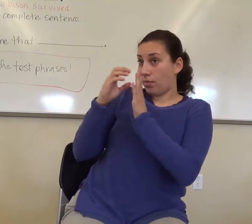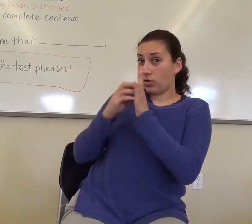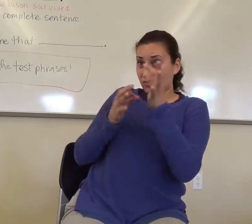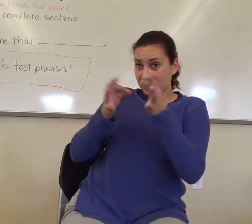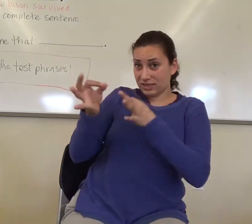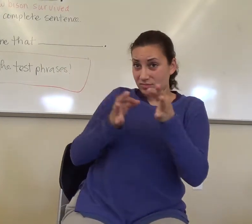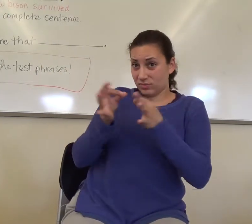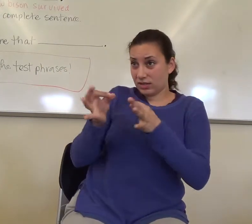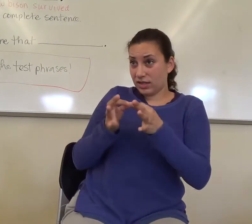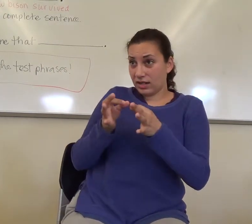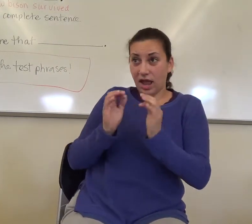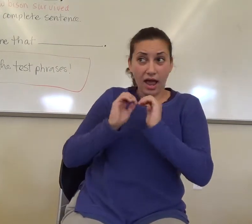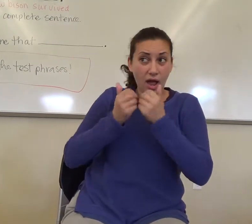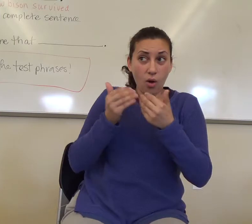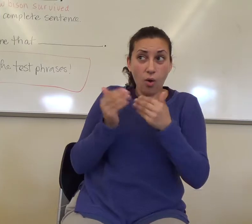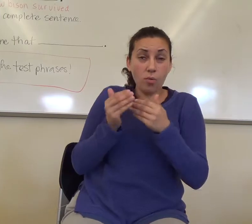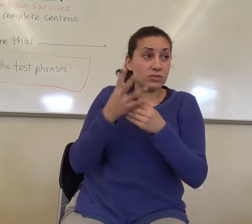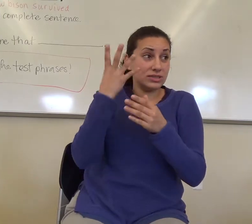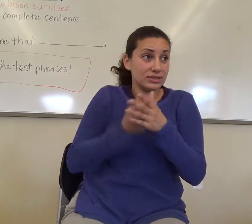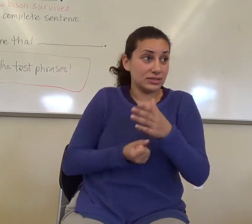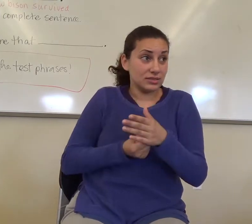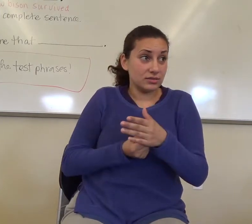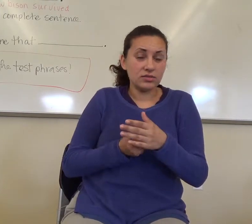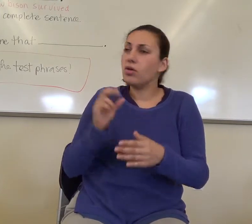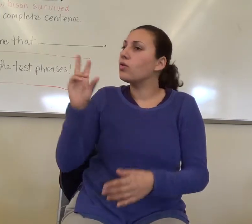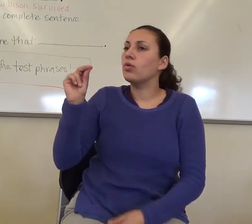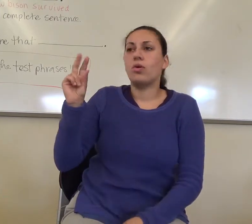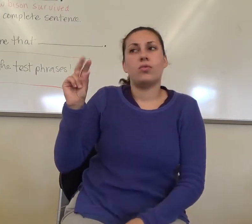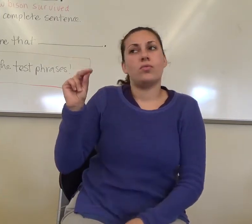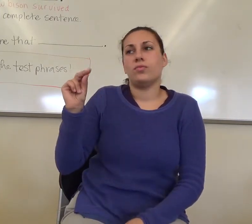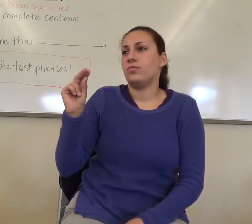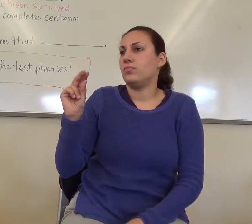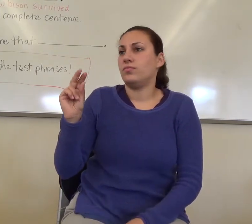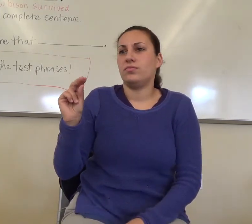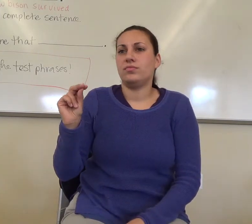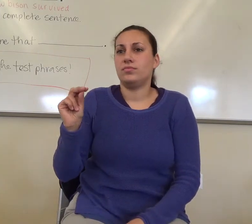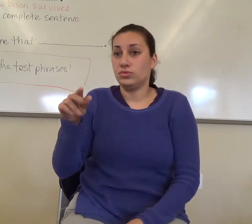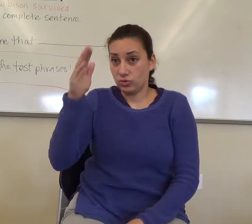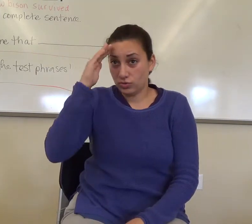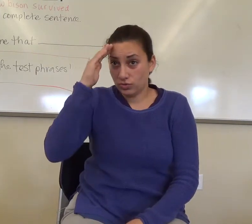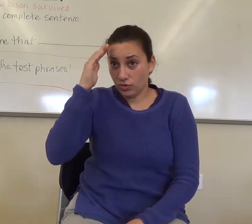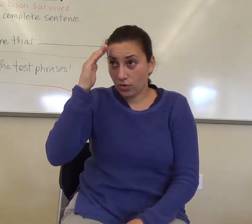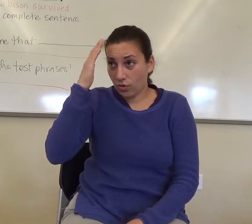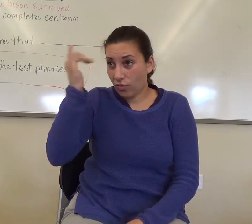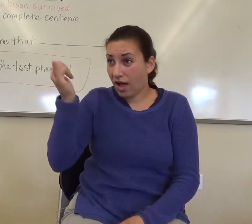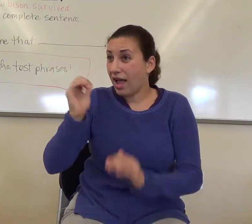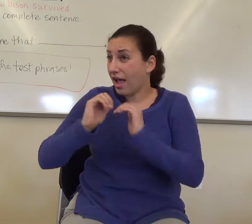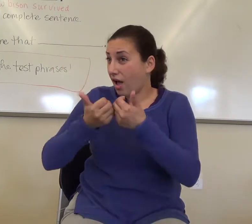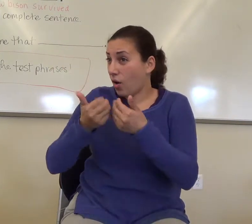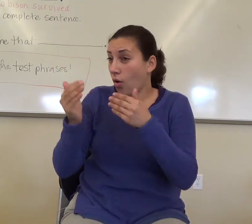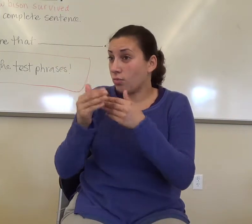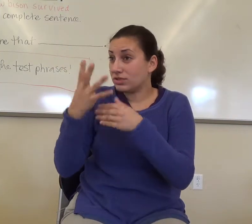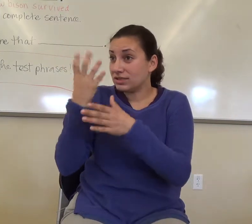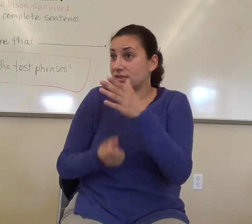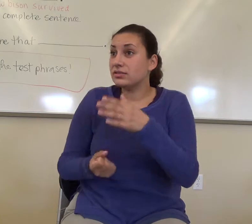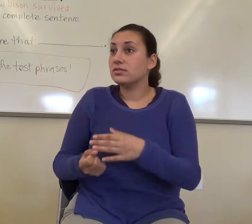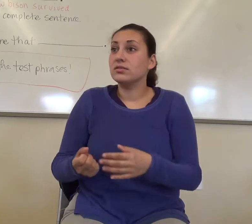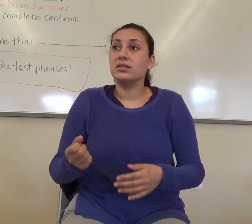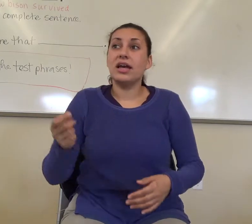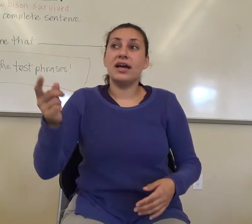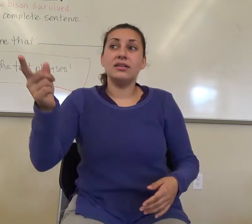made them almost extinct? No. Anybody know what made them almost extinct?